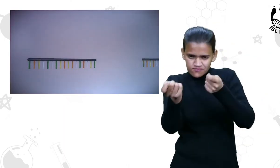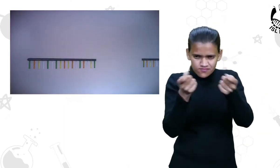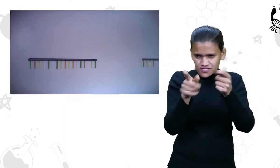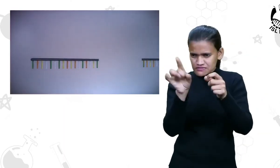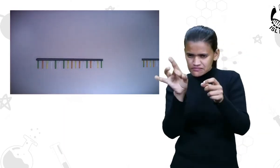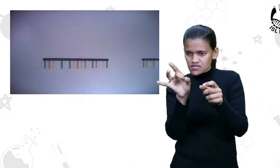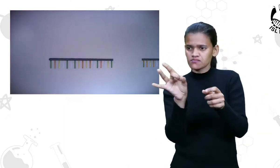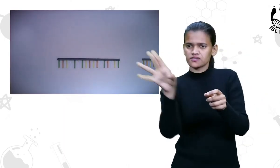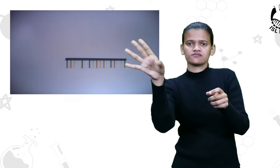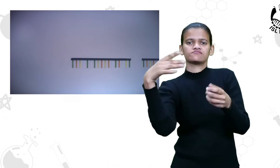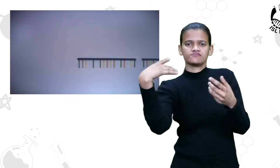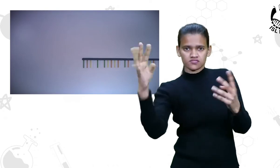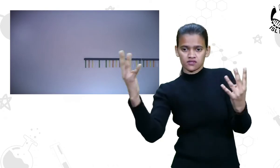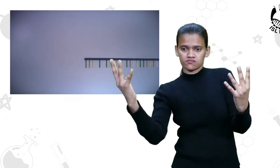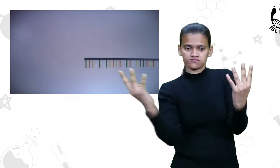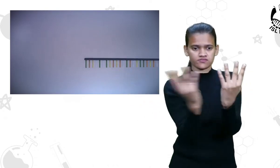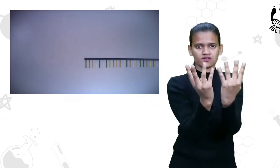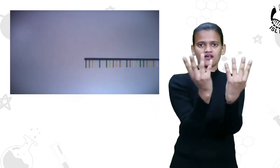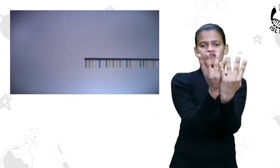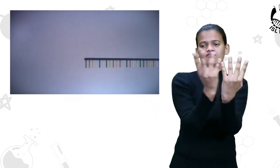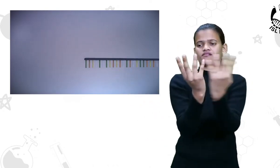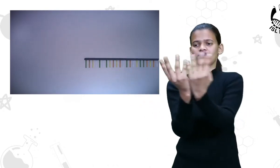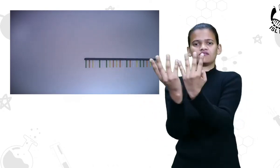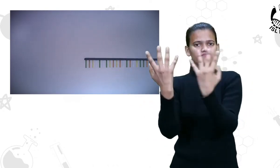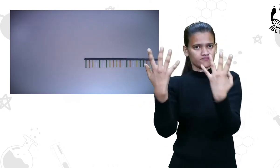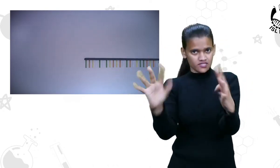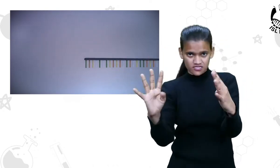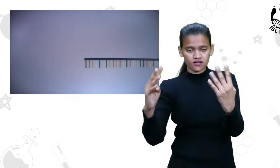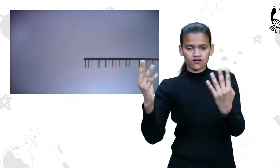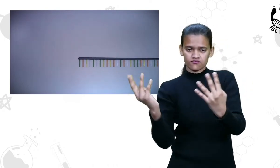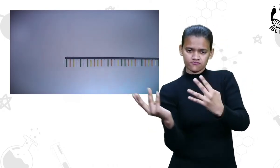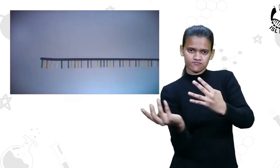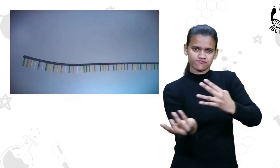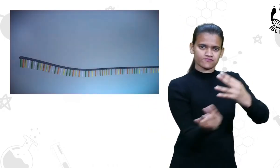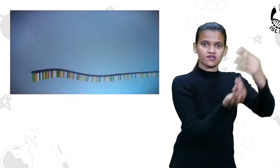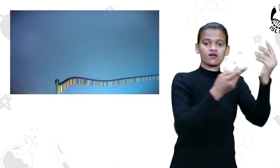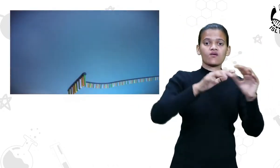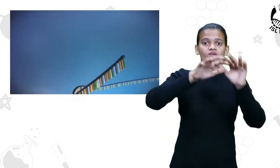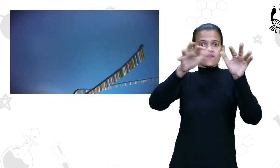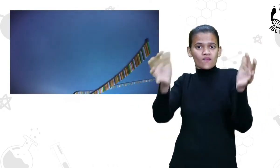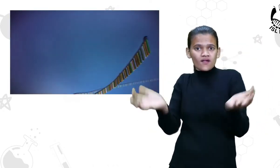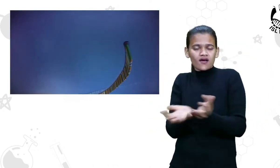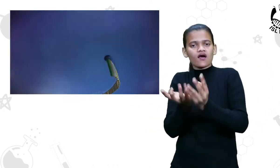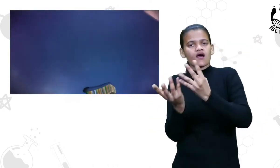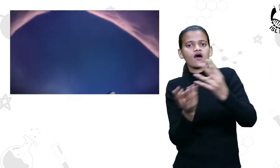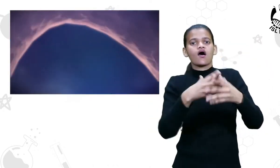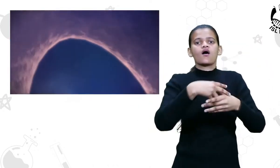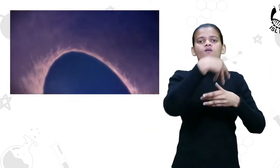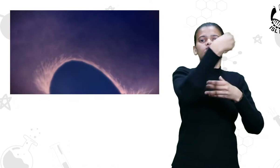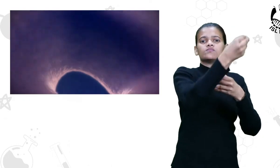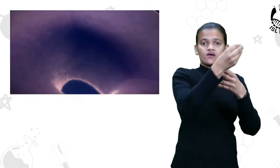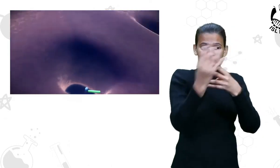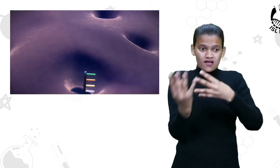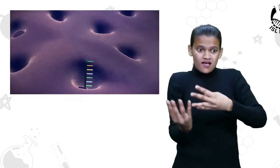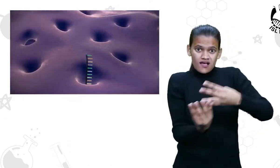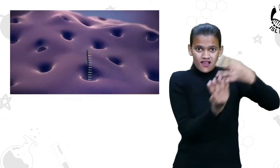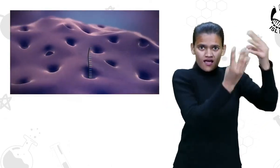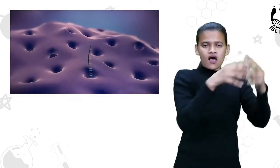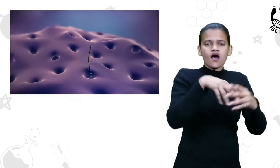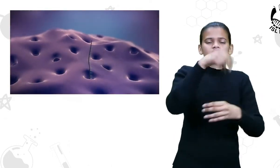This involves removing and adding sections of RNA. The messenger RNA moves out of the nucleus into